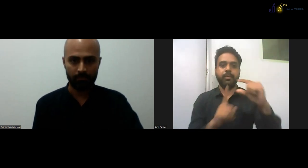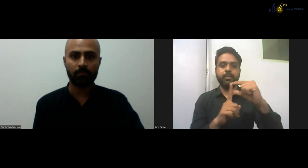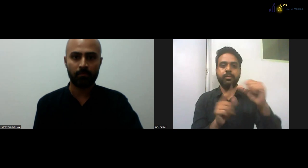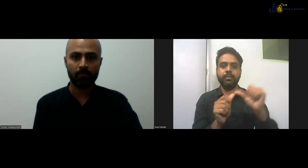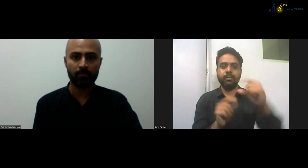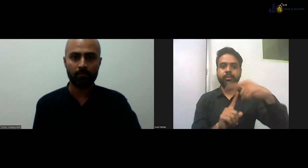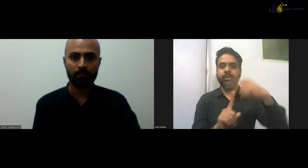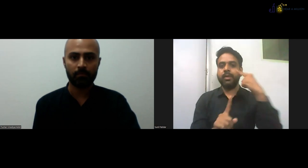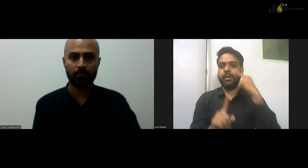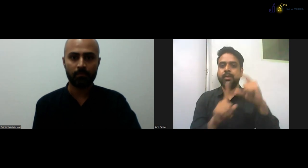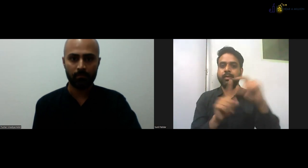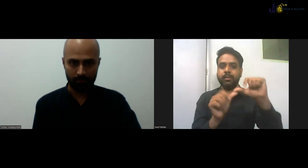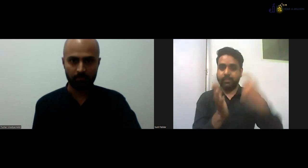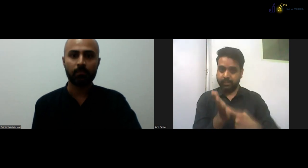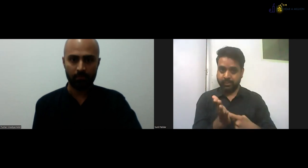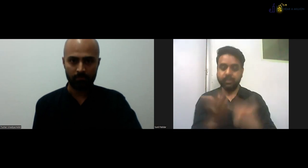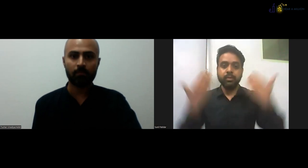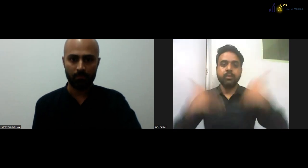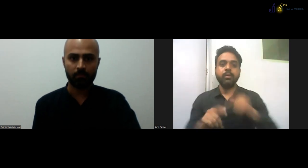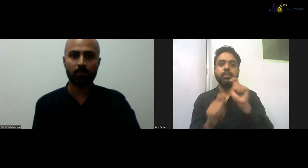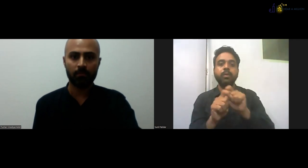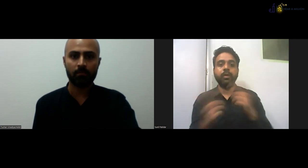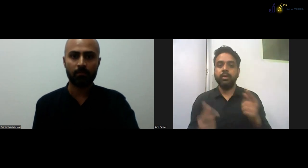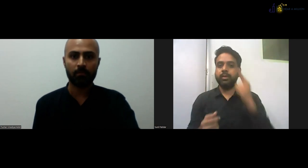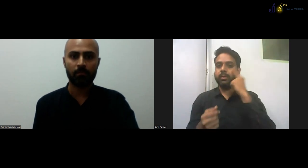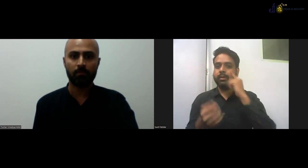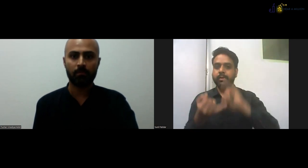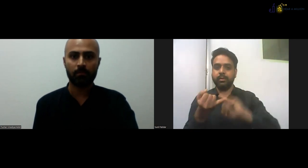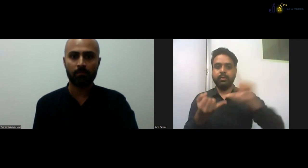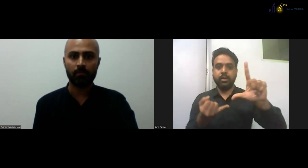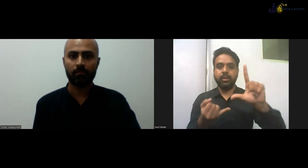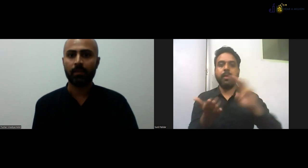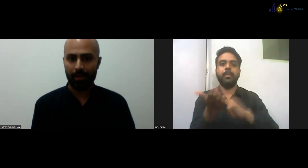I am S-U-N-I-L-P-A-T-I-D-A-R, Sunil Patidar.